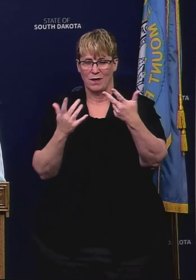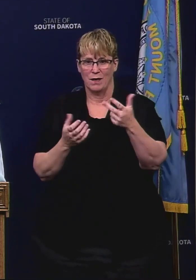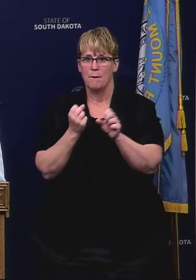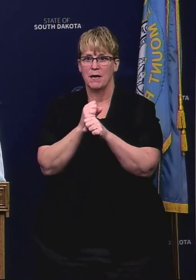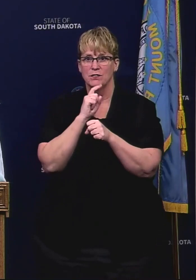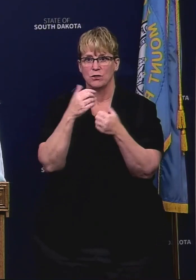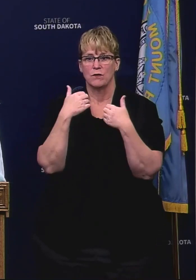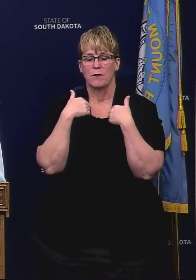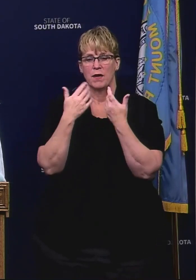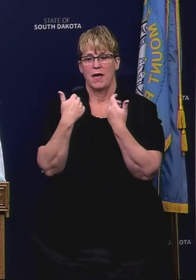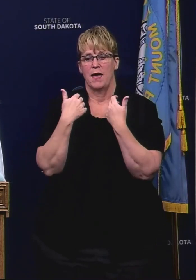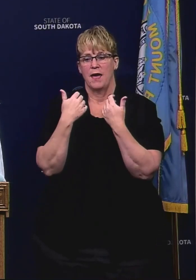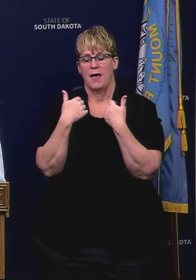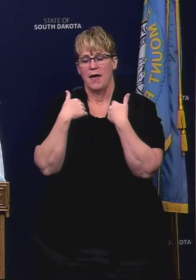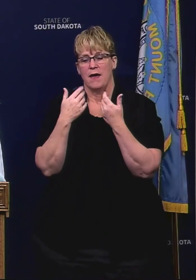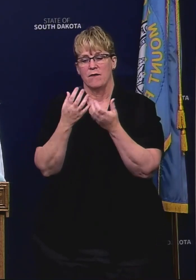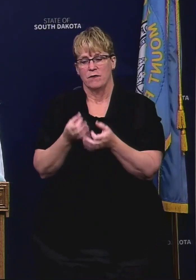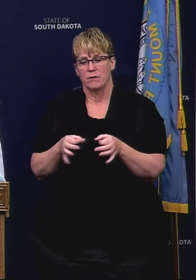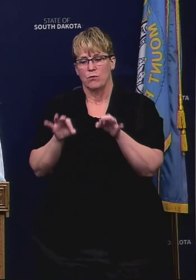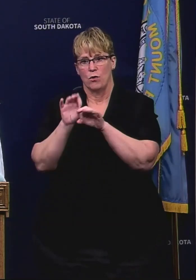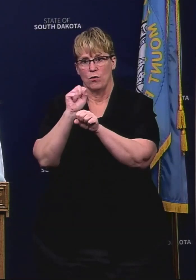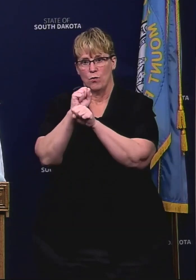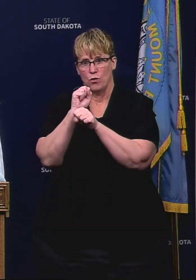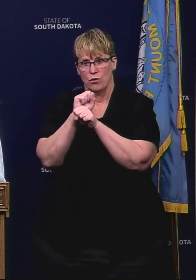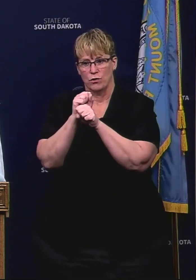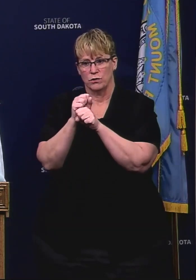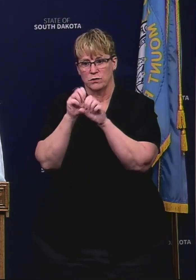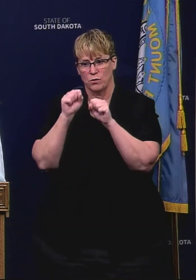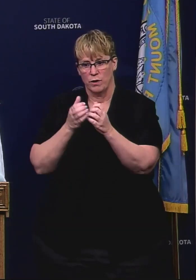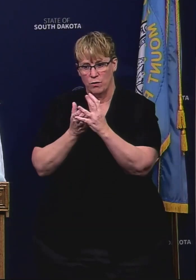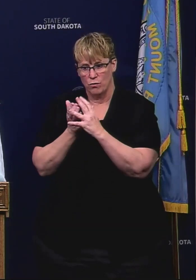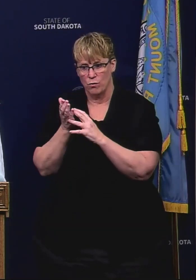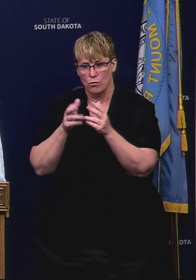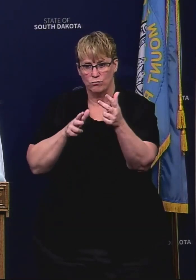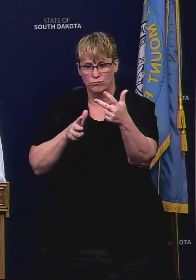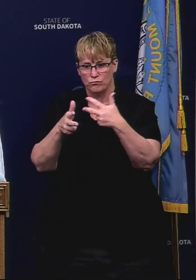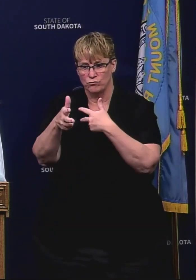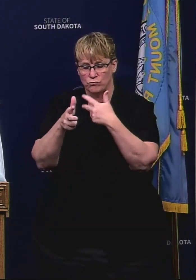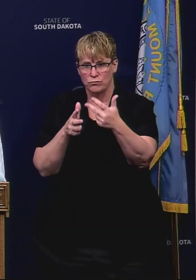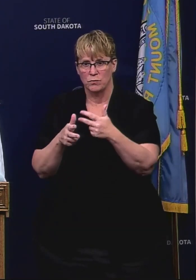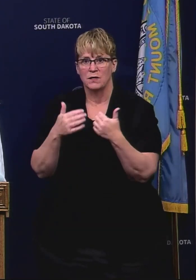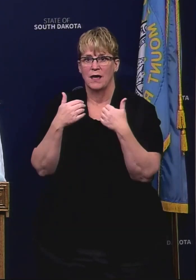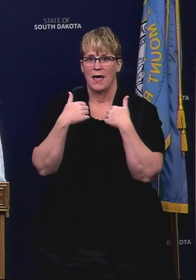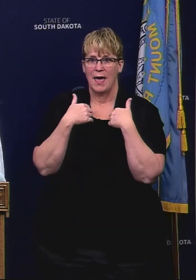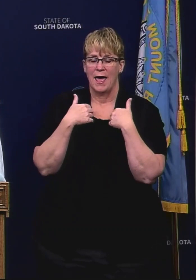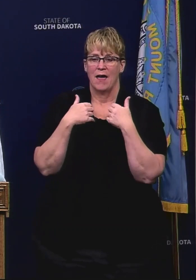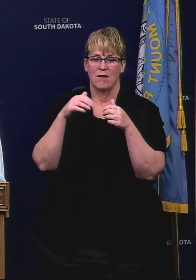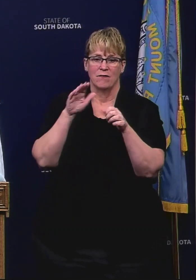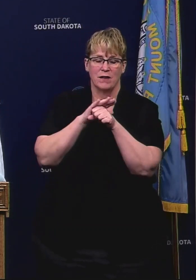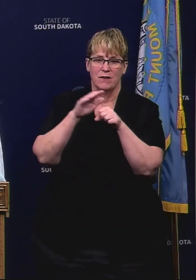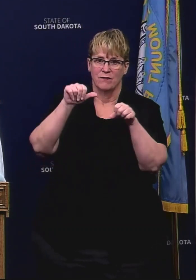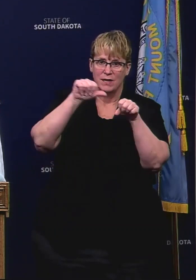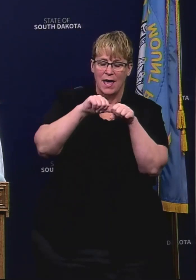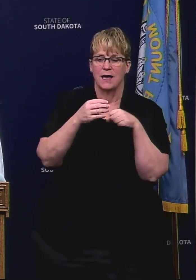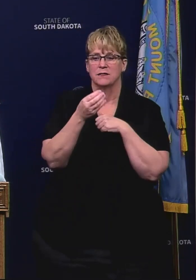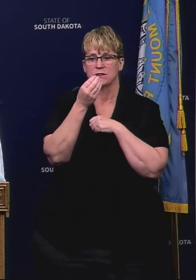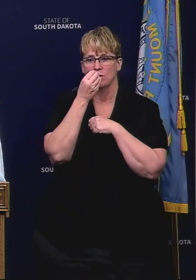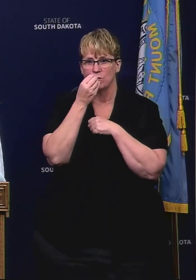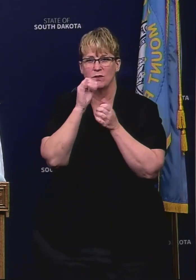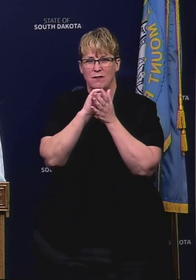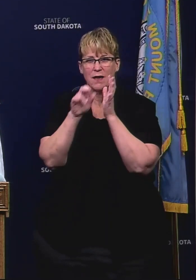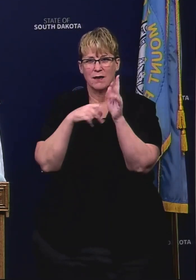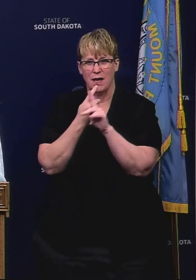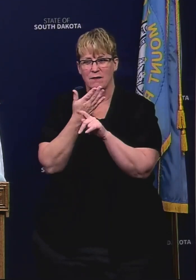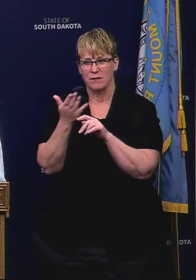that we have essential services flowing through these areas that people can travel through that we're able to bring in gas supplies groceries those